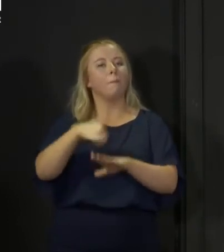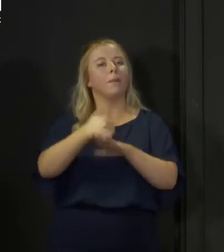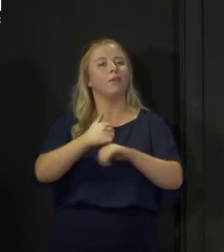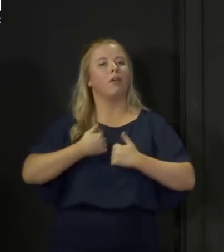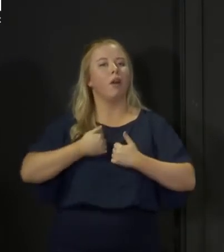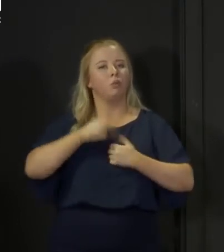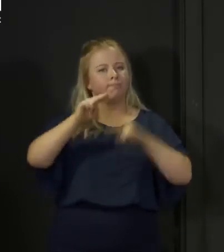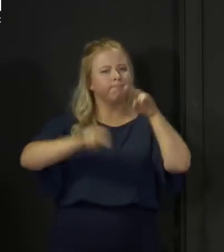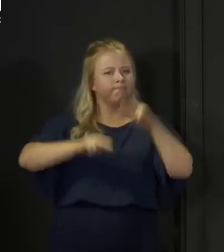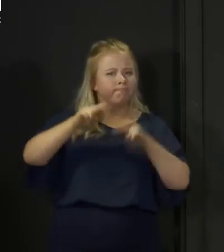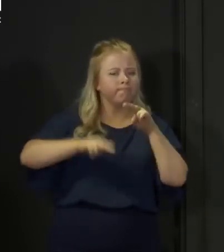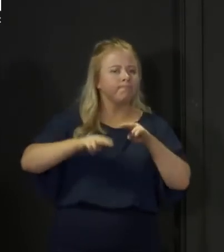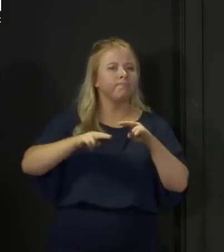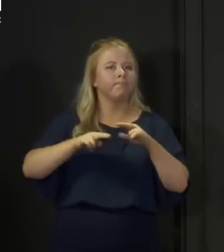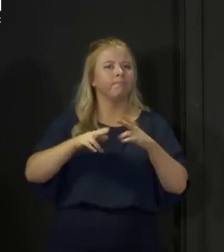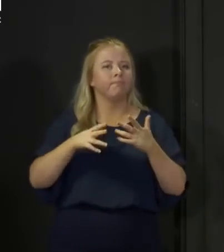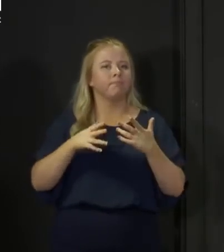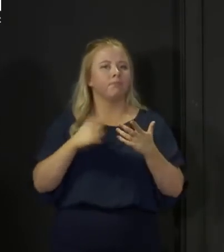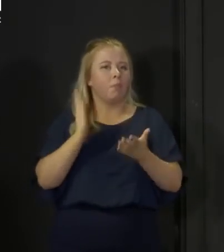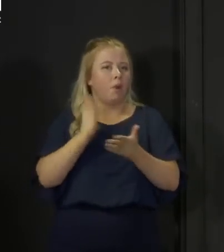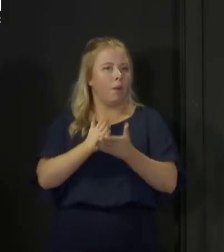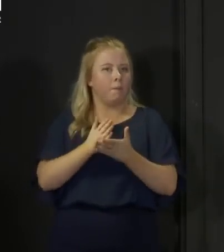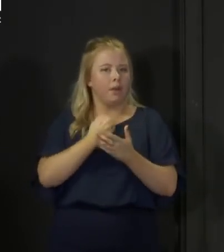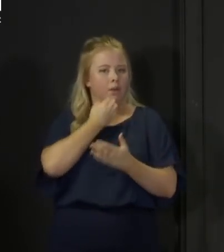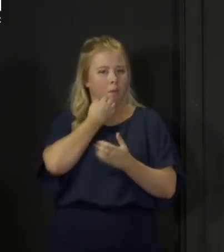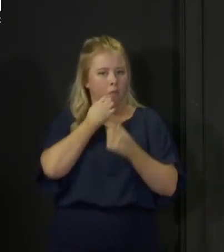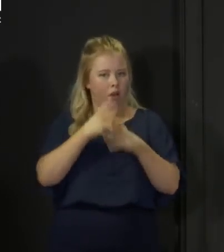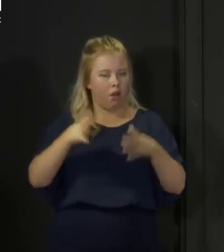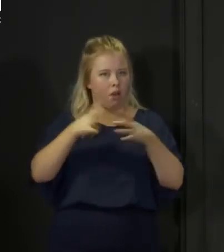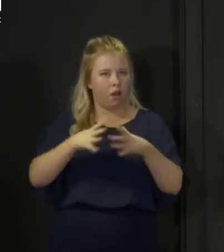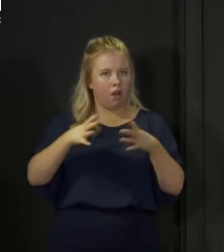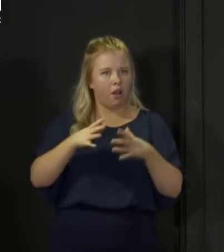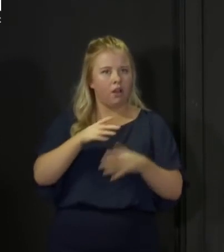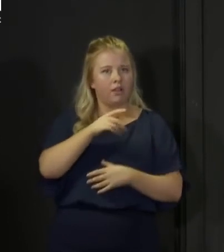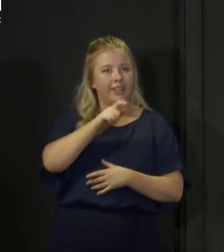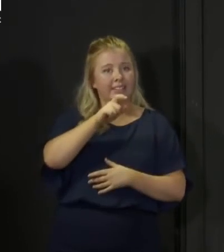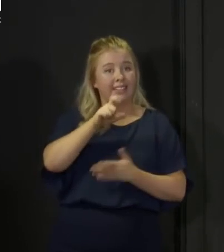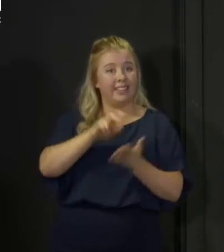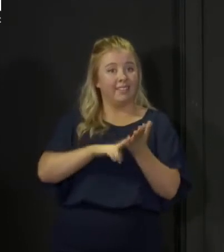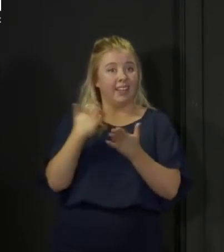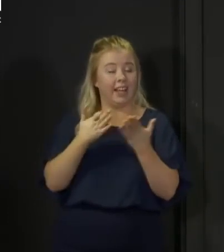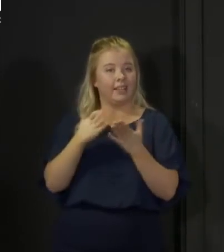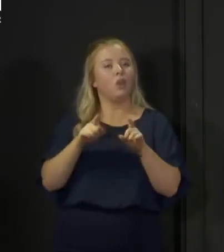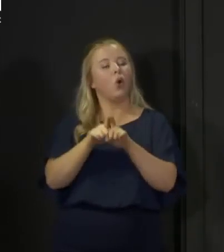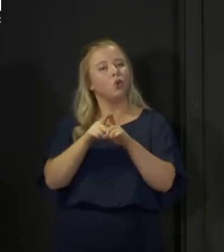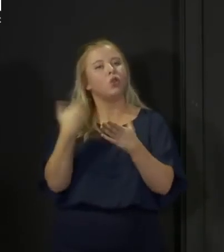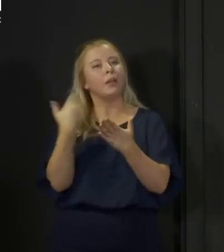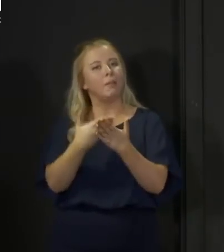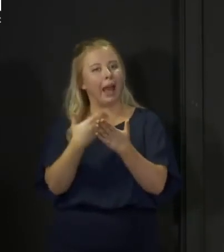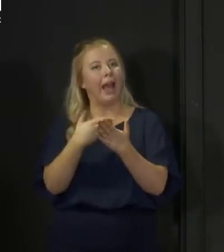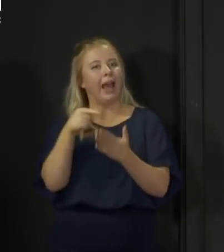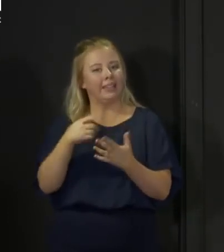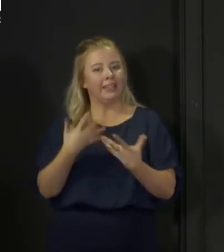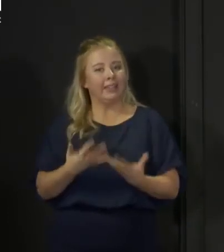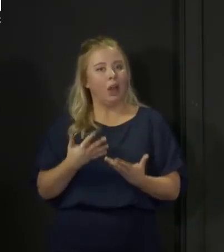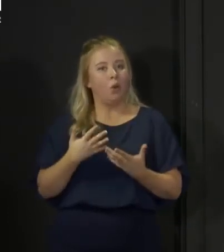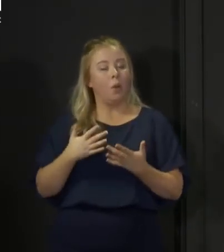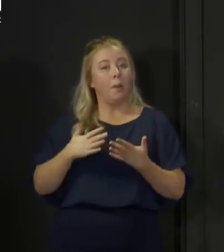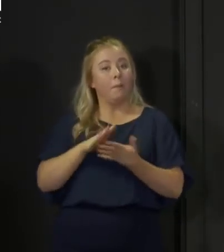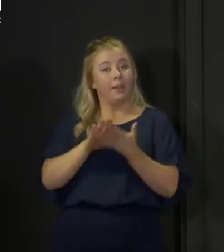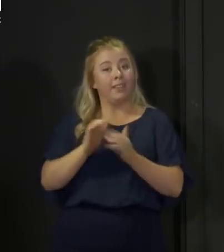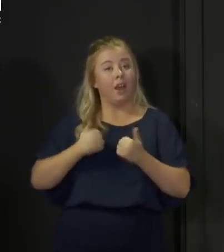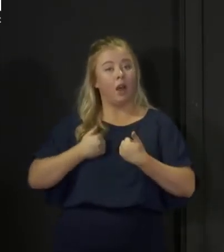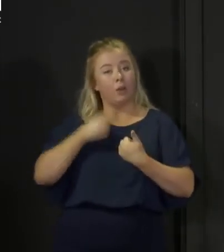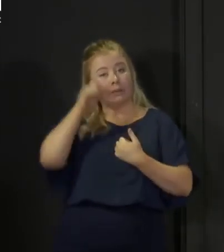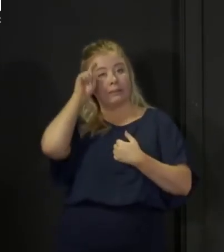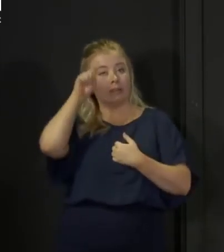assessments of the prevalence of the virus and therefore the demand for this, our current estimate is that in the early